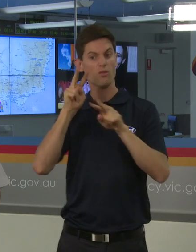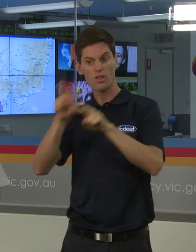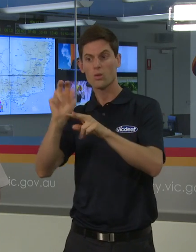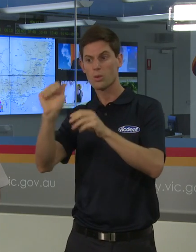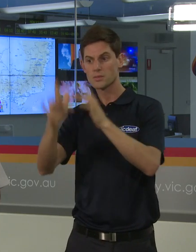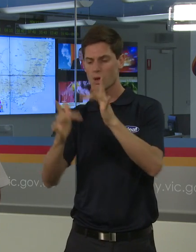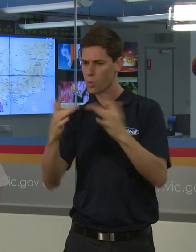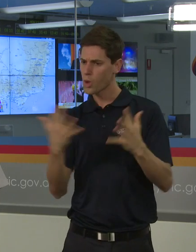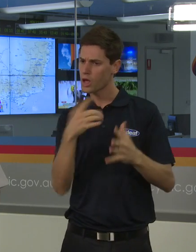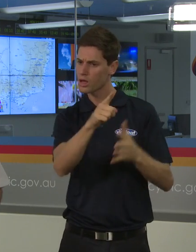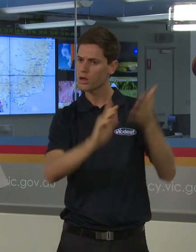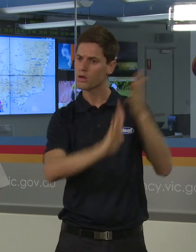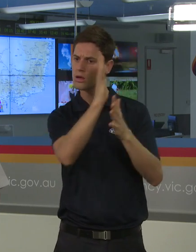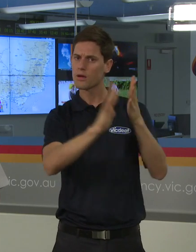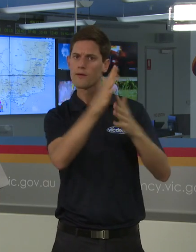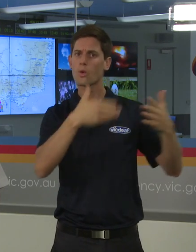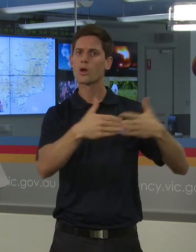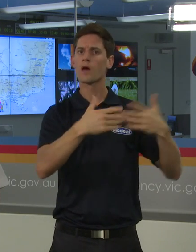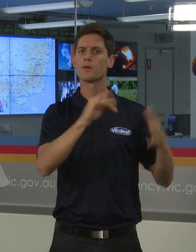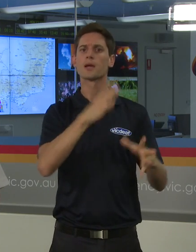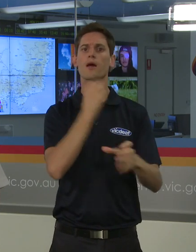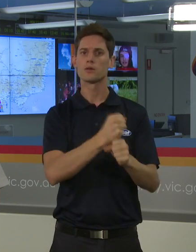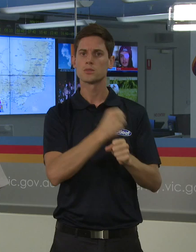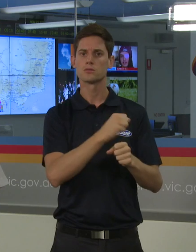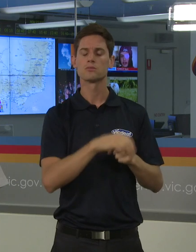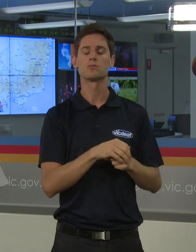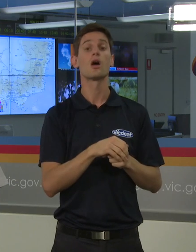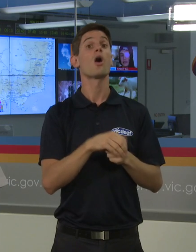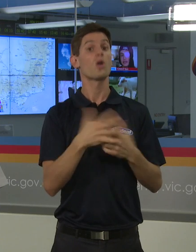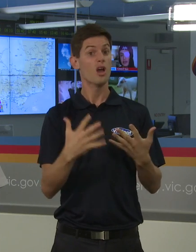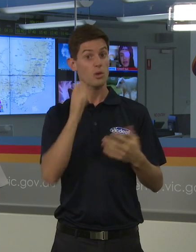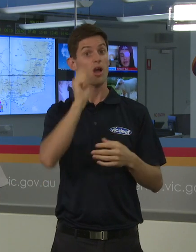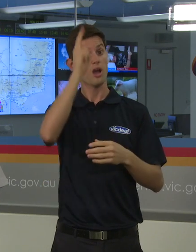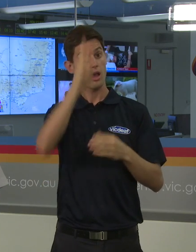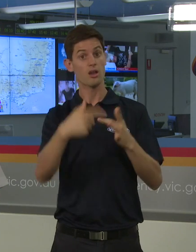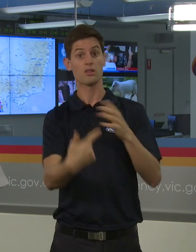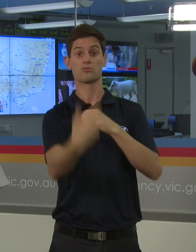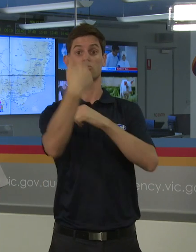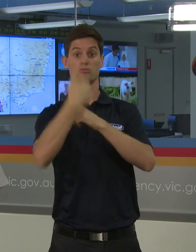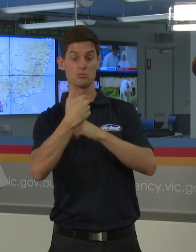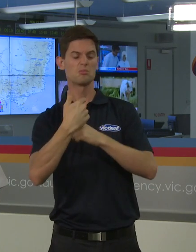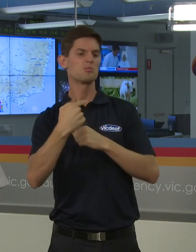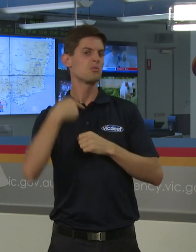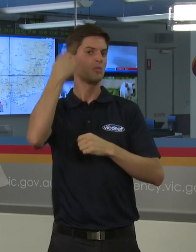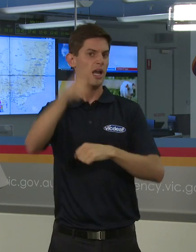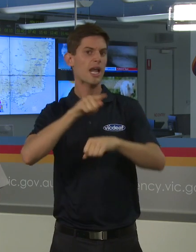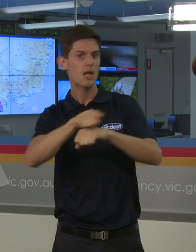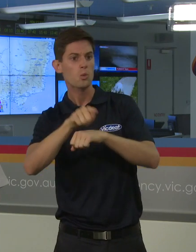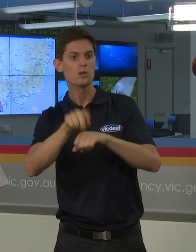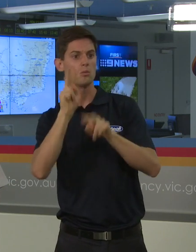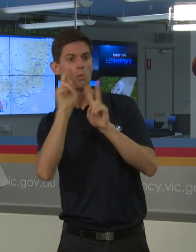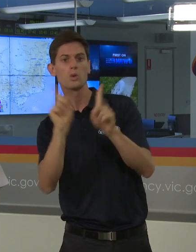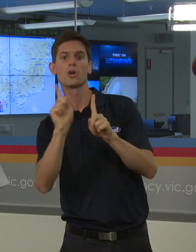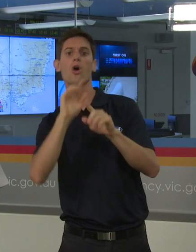this next week to give you the overview of what is March and what is seen to be a longer, drier period in March.